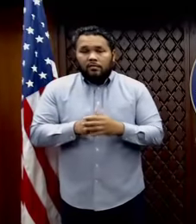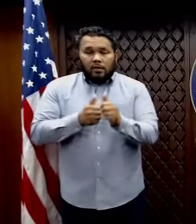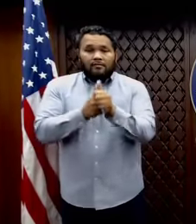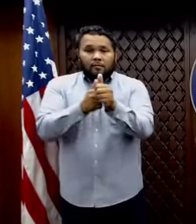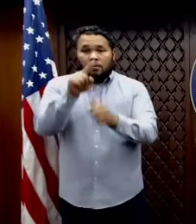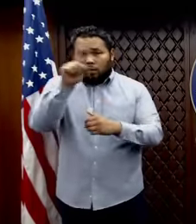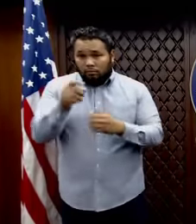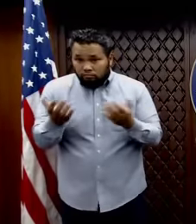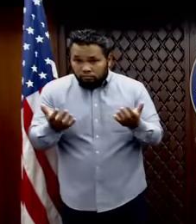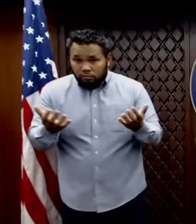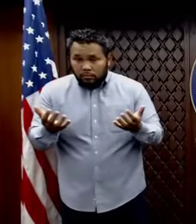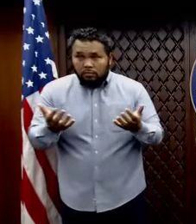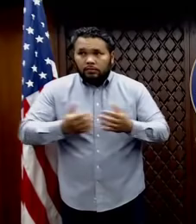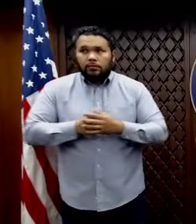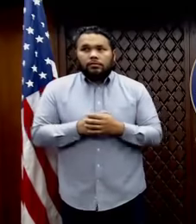Uh,